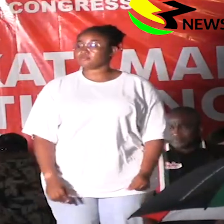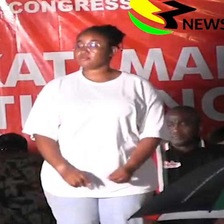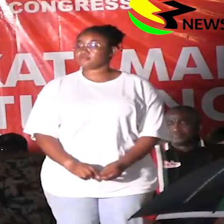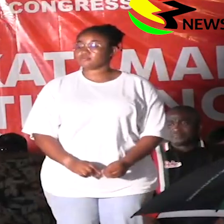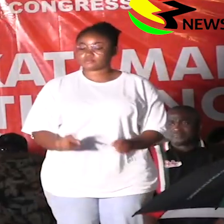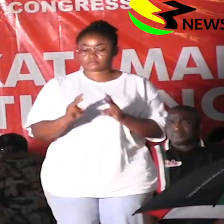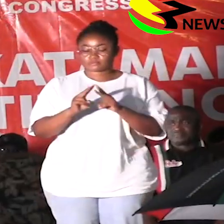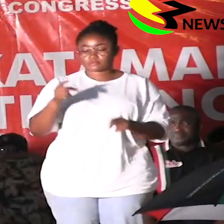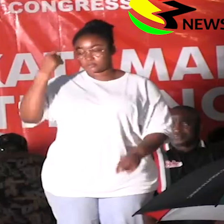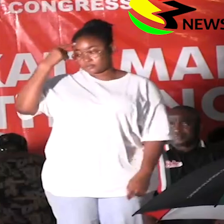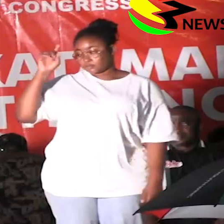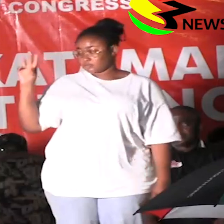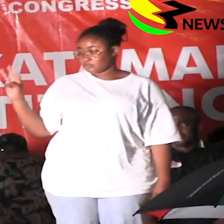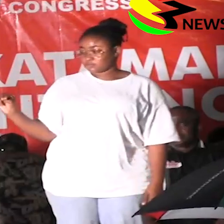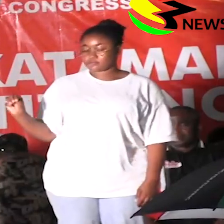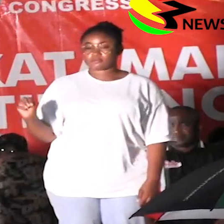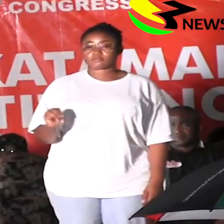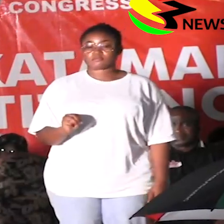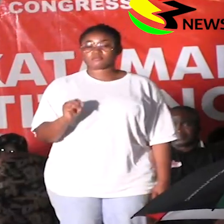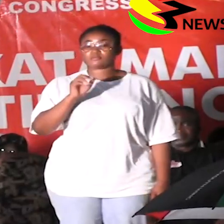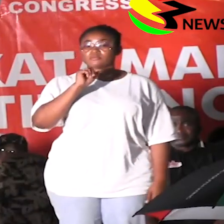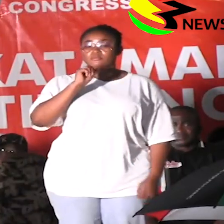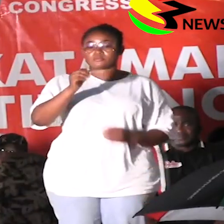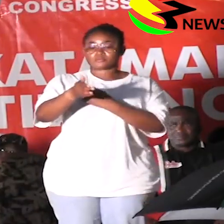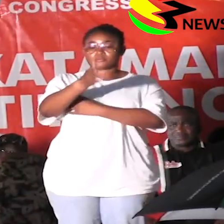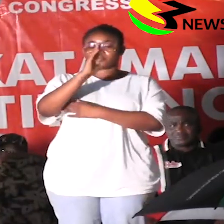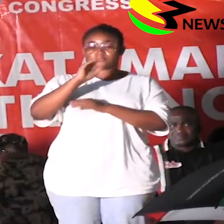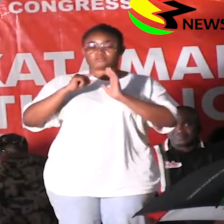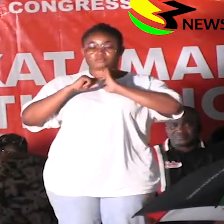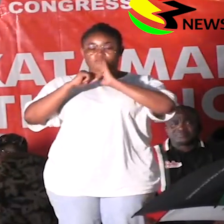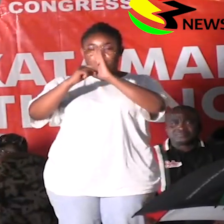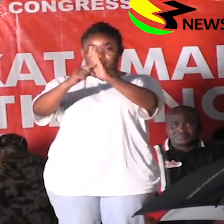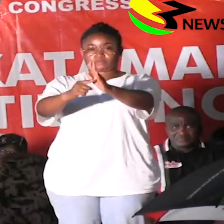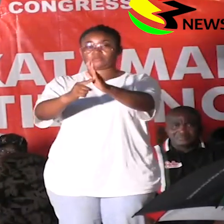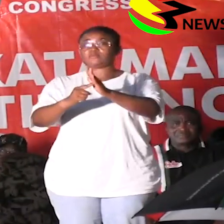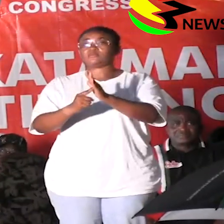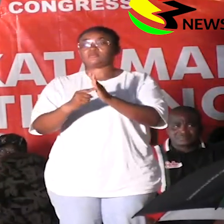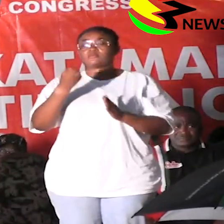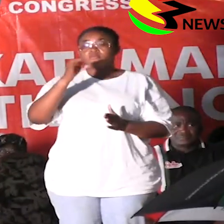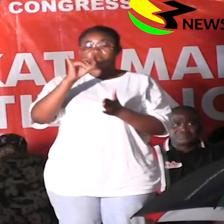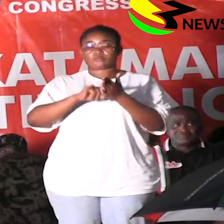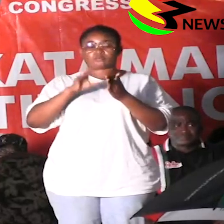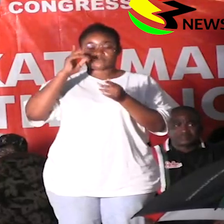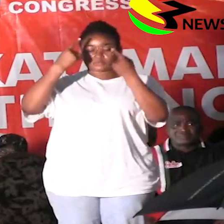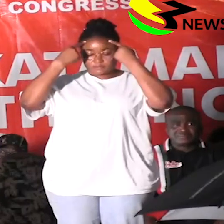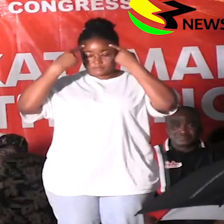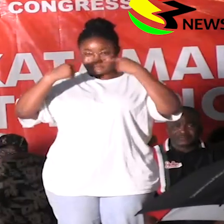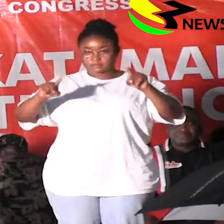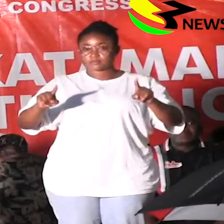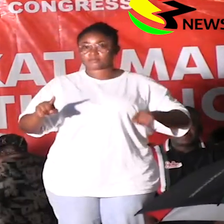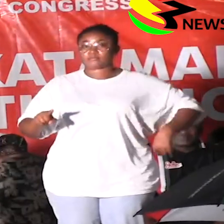So for me, God is even showing a sign of what is going to happen.